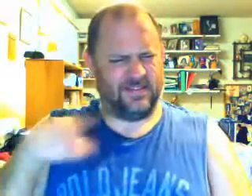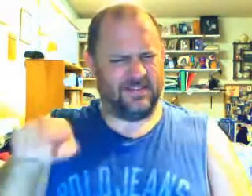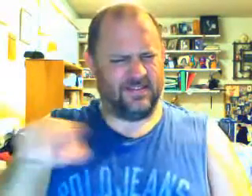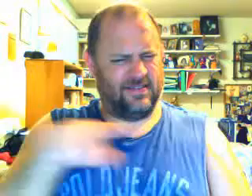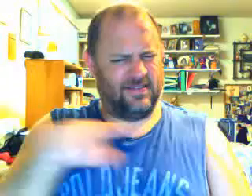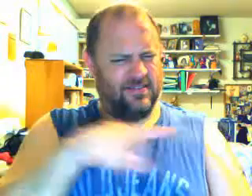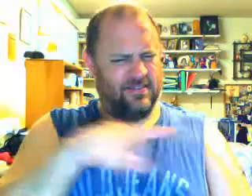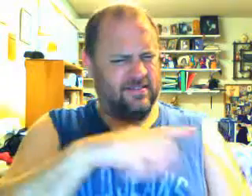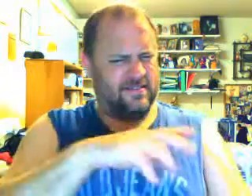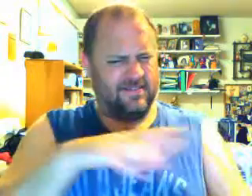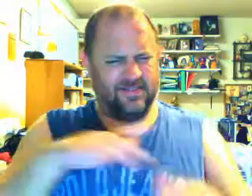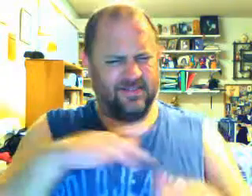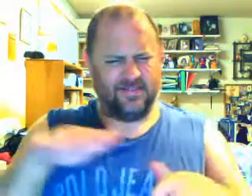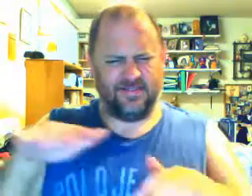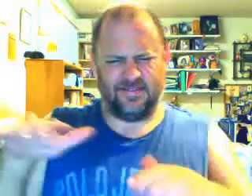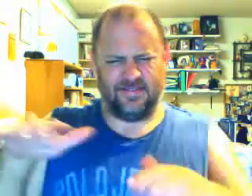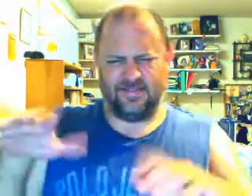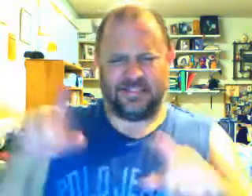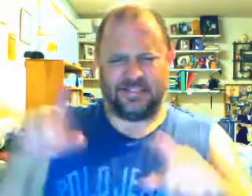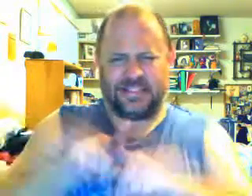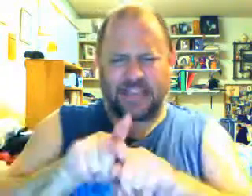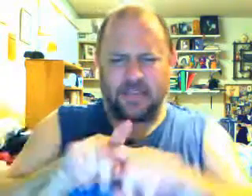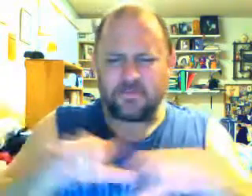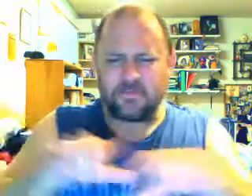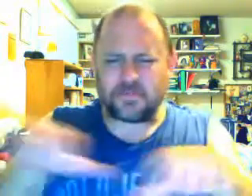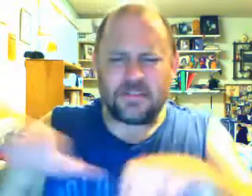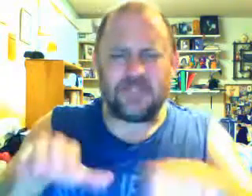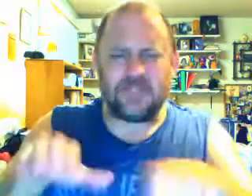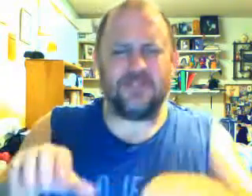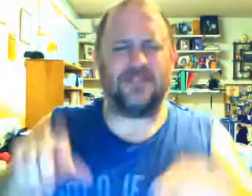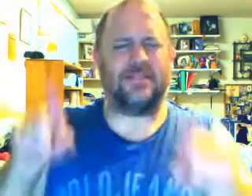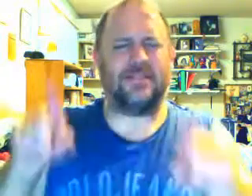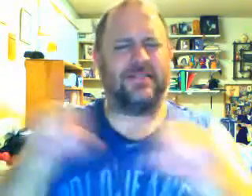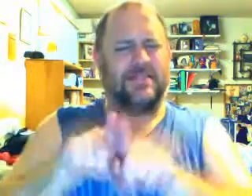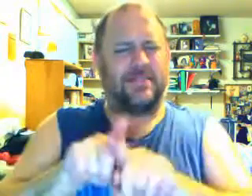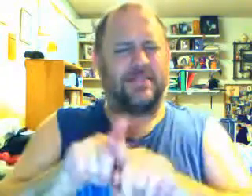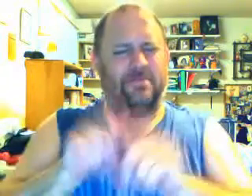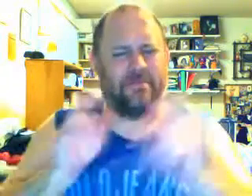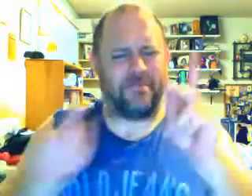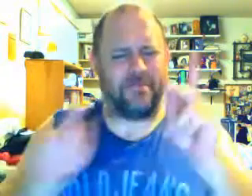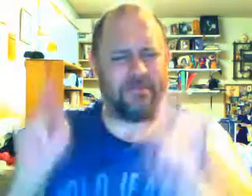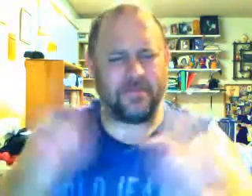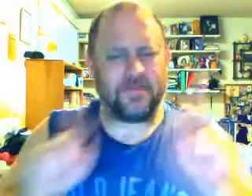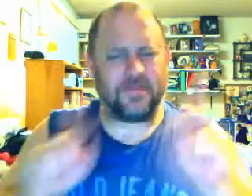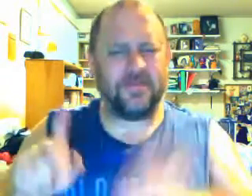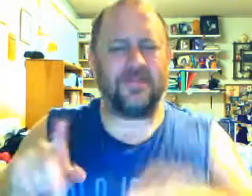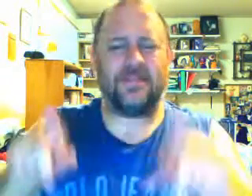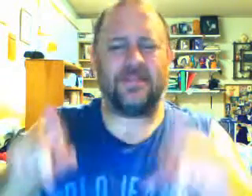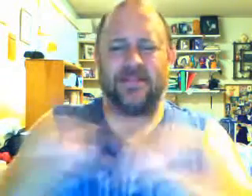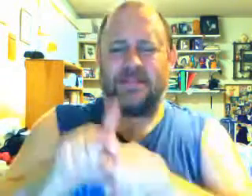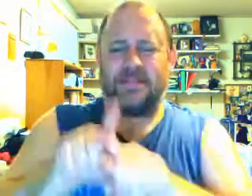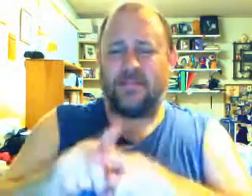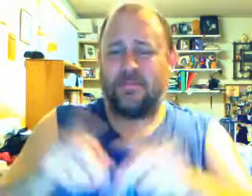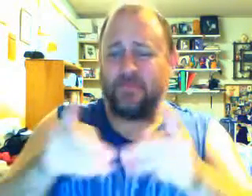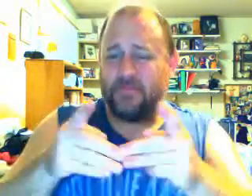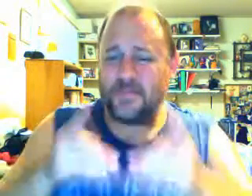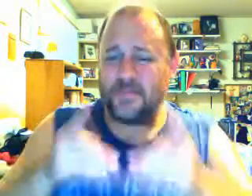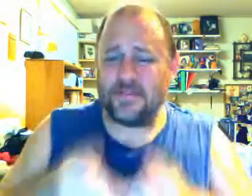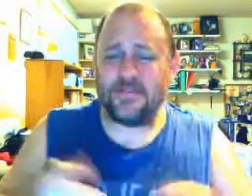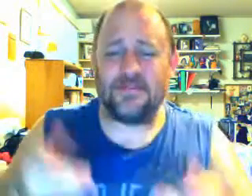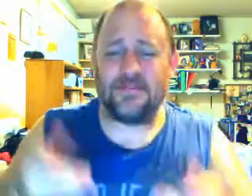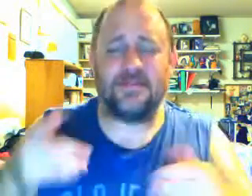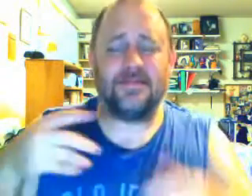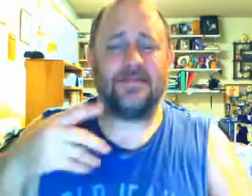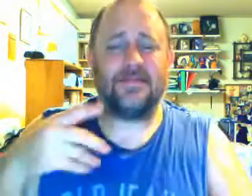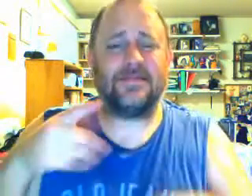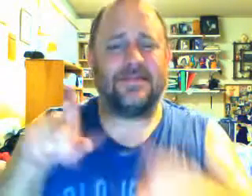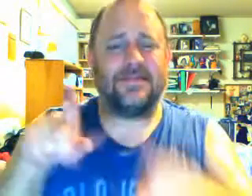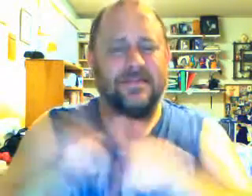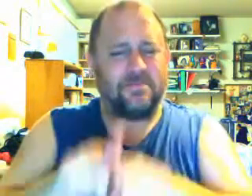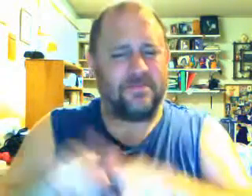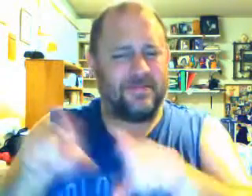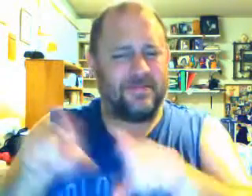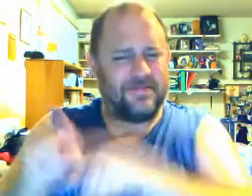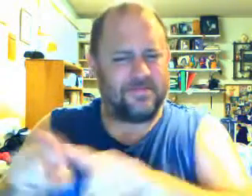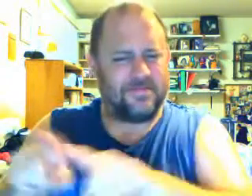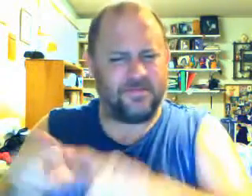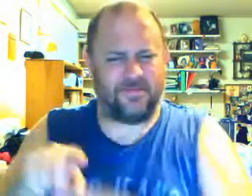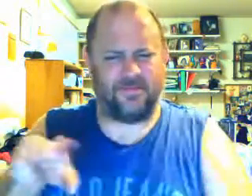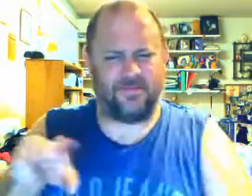all of a sudden will make me a superstar. Who doesn't want to feel that, you know, we're sitting on this goldmine one tap potential. And then, right, if someone would just